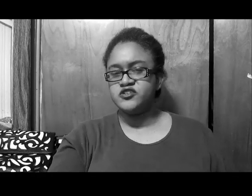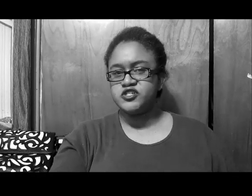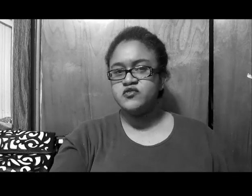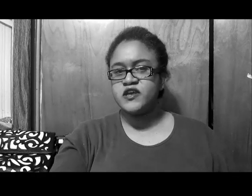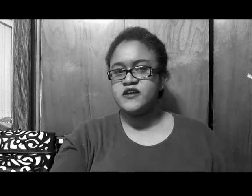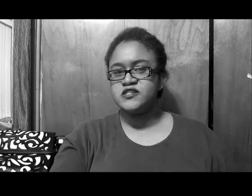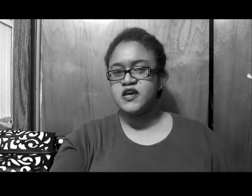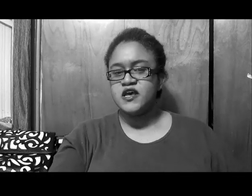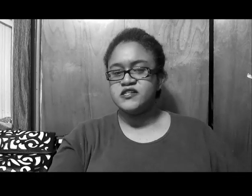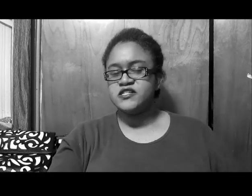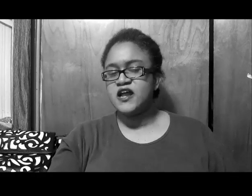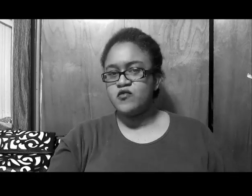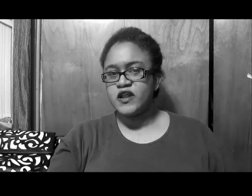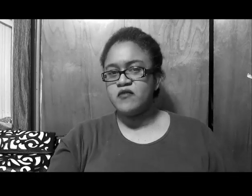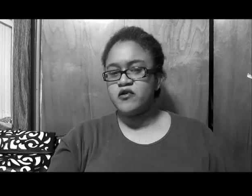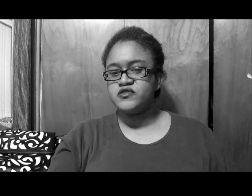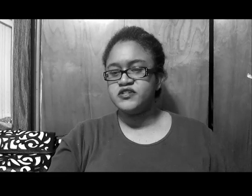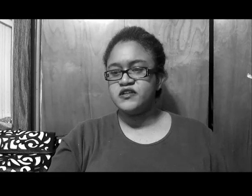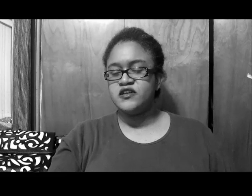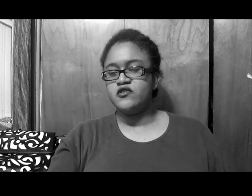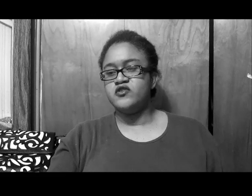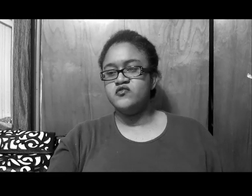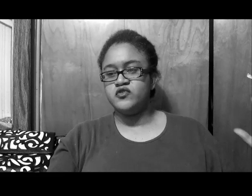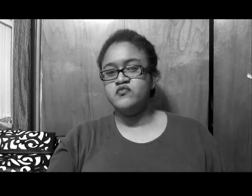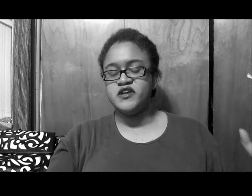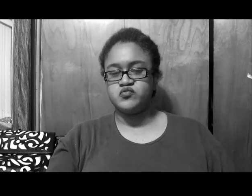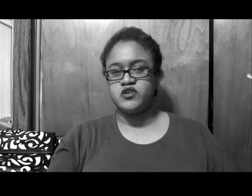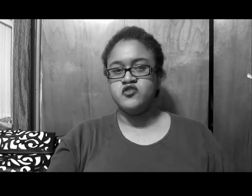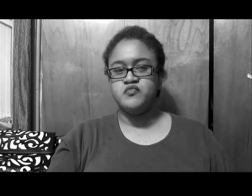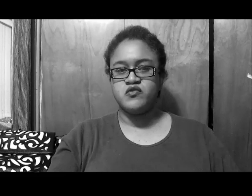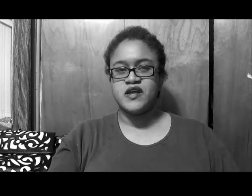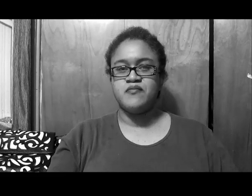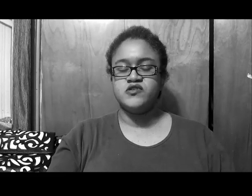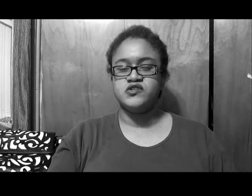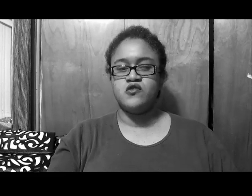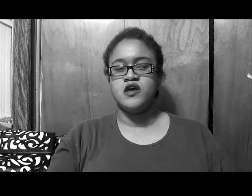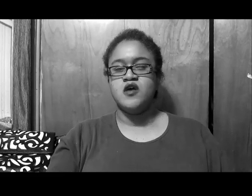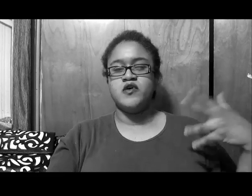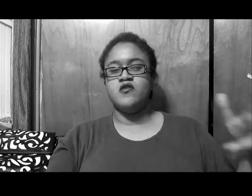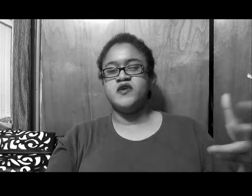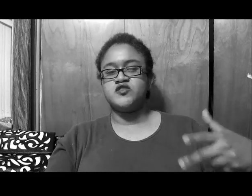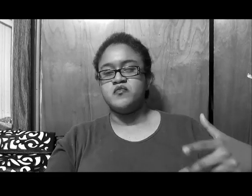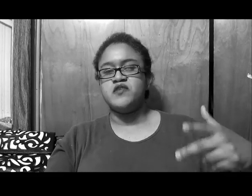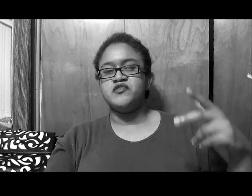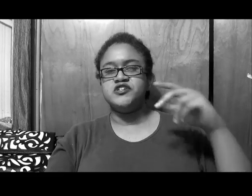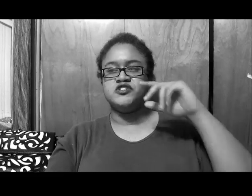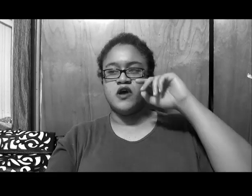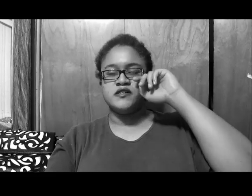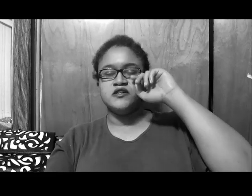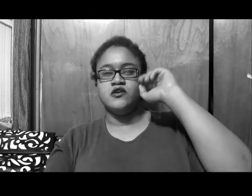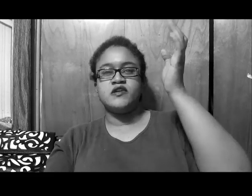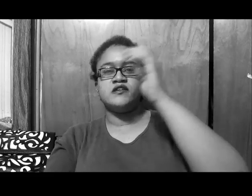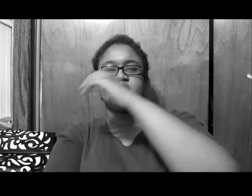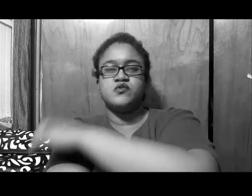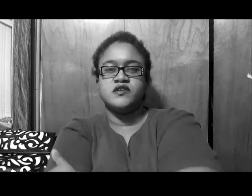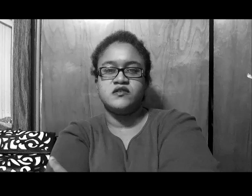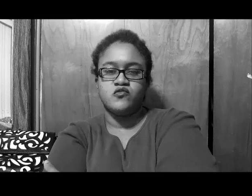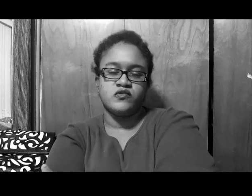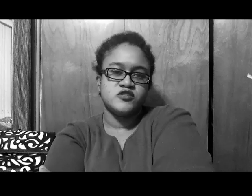your suitcases, and sit out with that person, then you know, you mess with, you be with that person only, but don't mess with me, but she's trying to, you know, that's what, that's